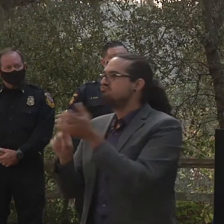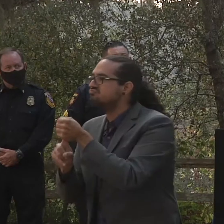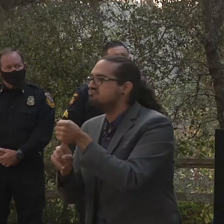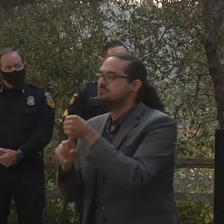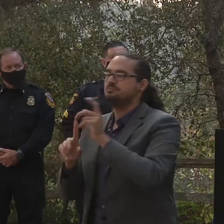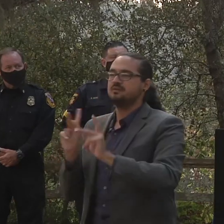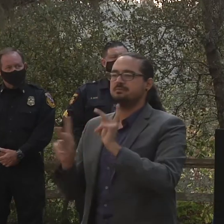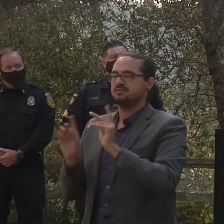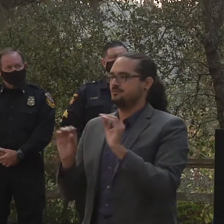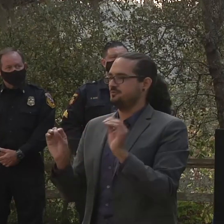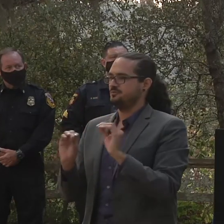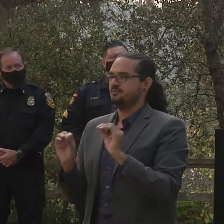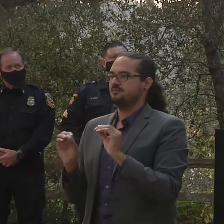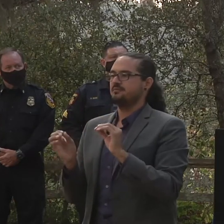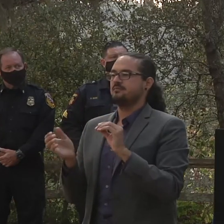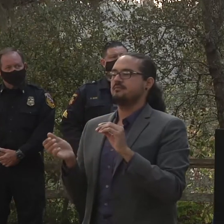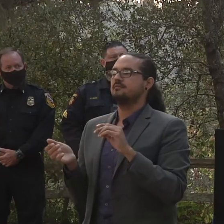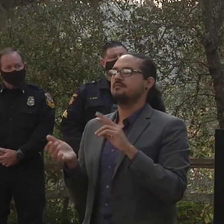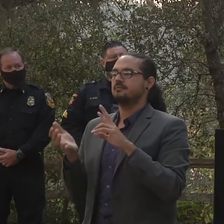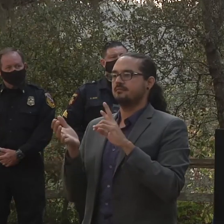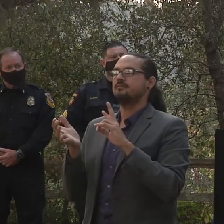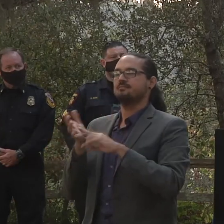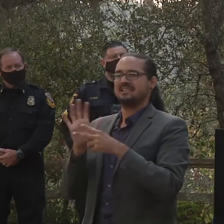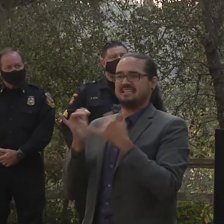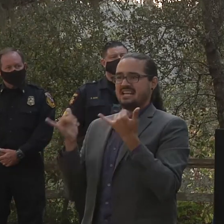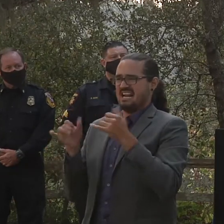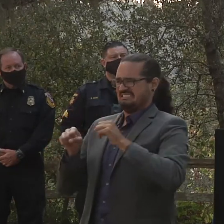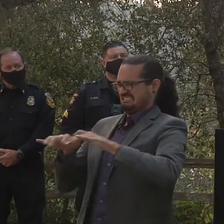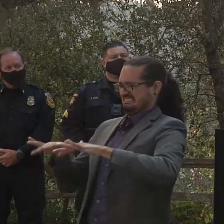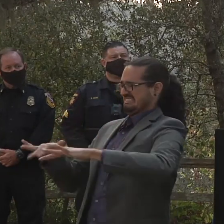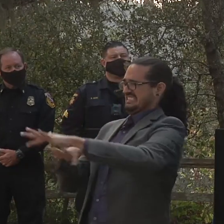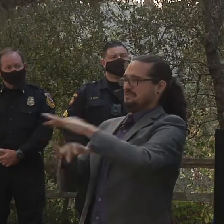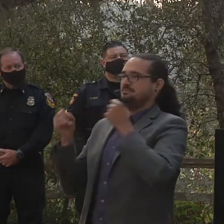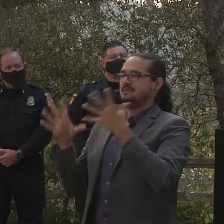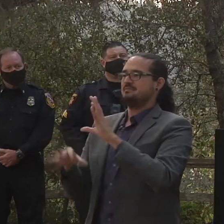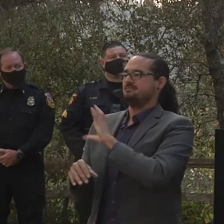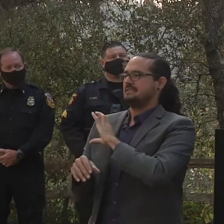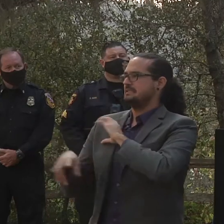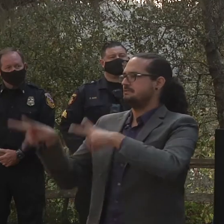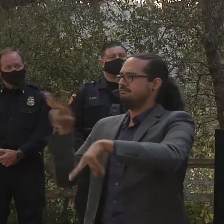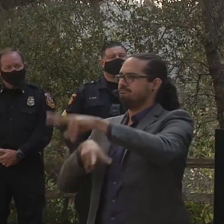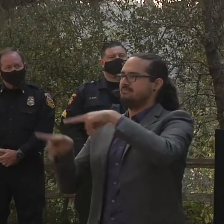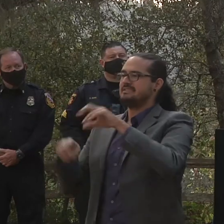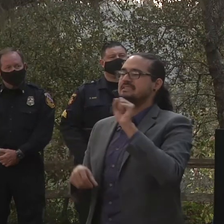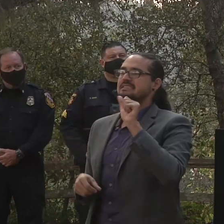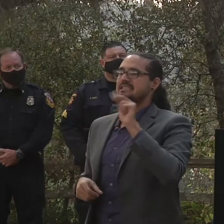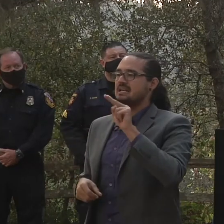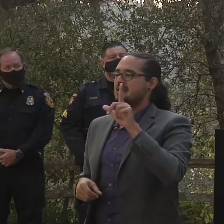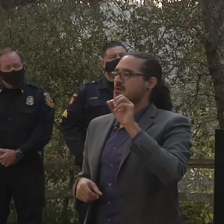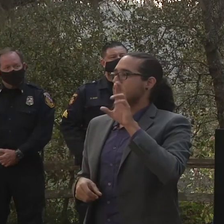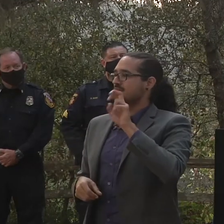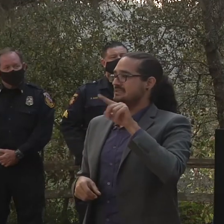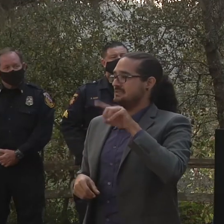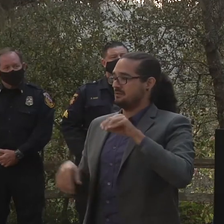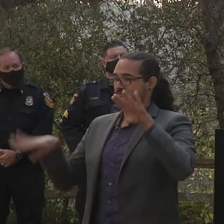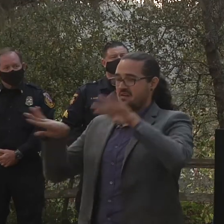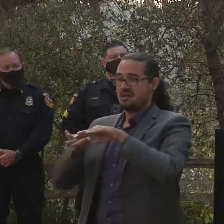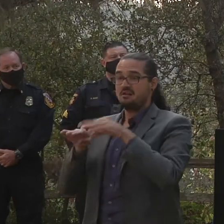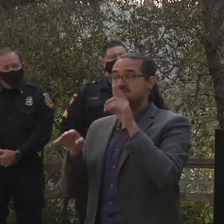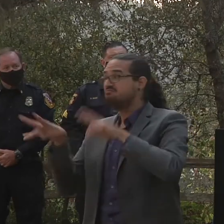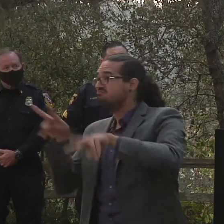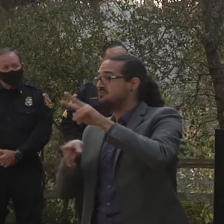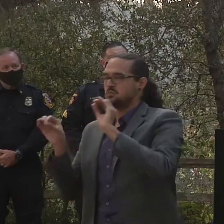saturation of policing effort within the San Lorenzo Valley that we didn't have to make an arrest today. In terms of numbers, as I mentioned, today we had